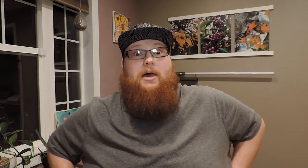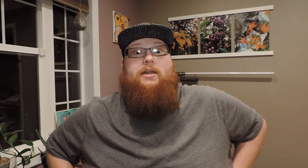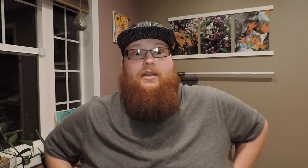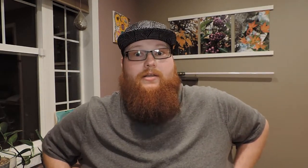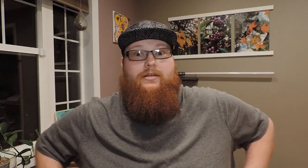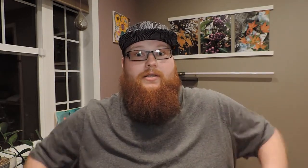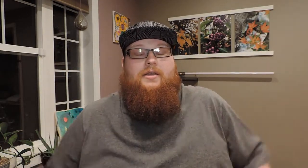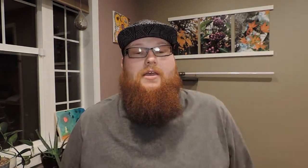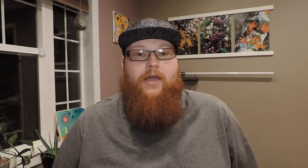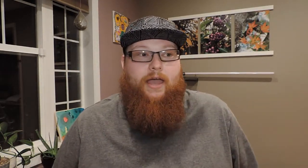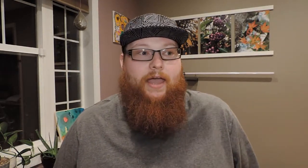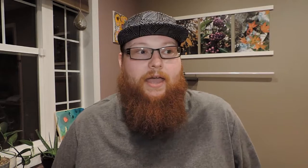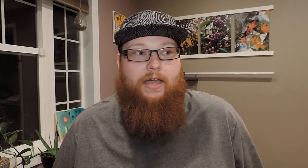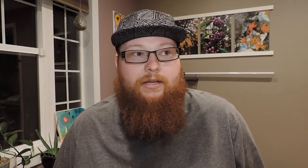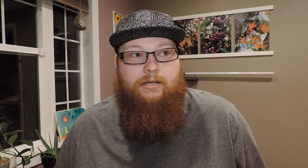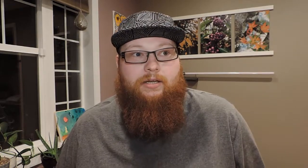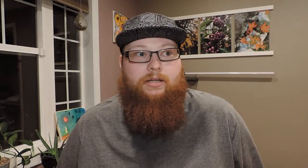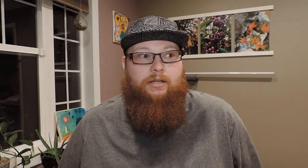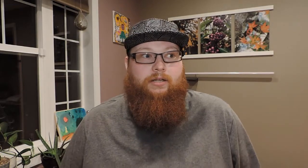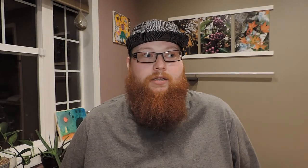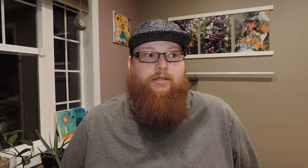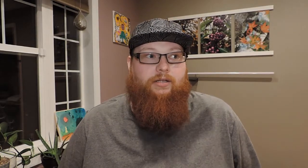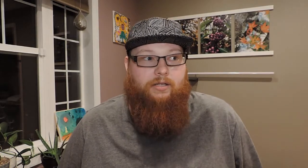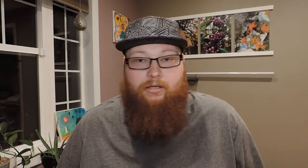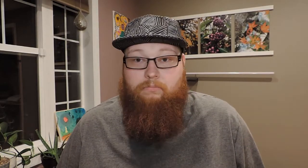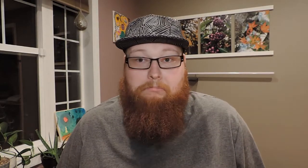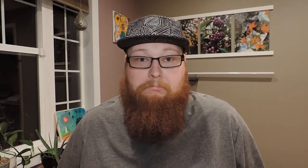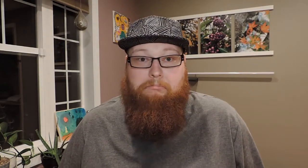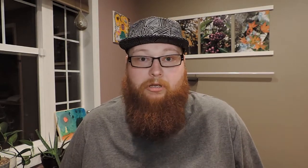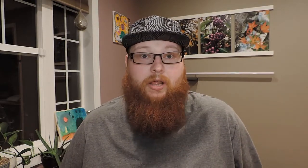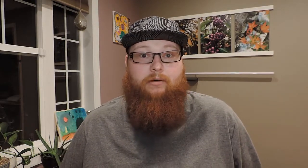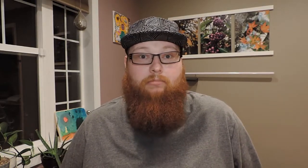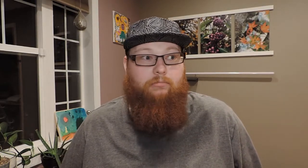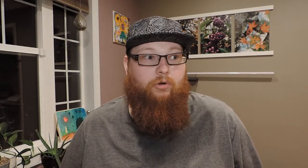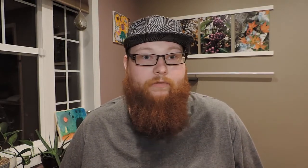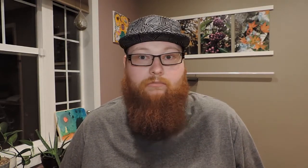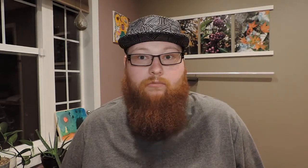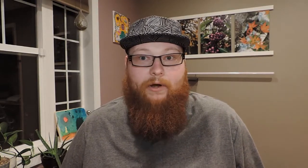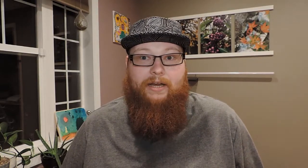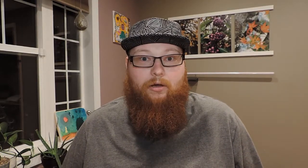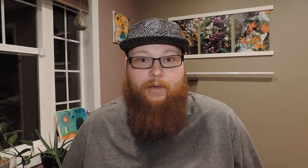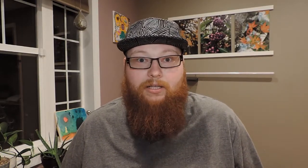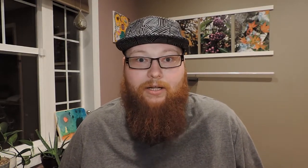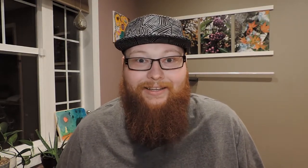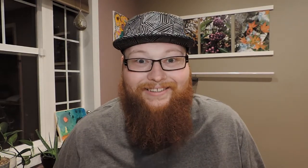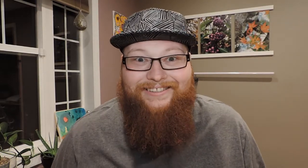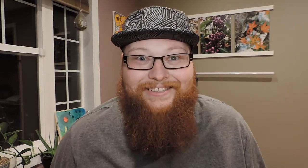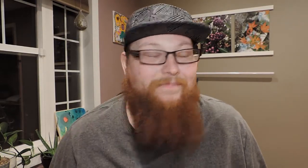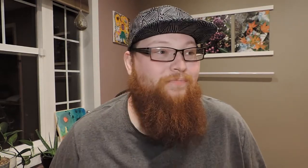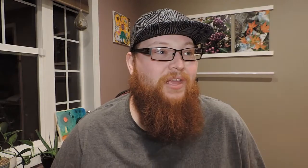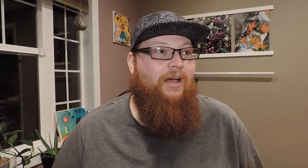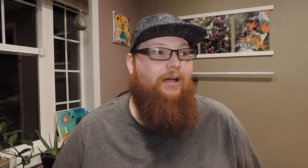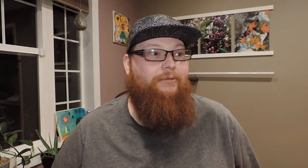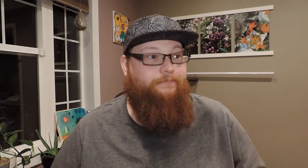body, and, you know, like a moving radio, basically. Um,